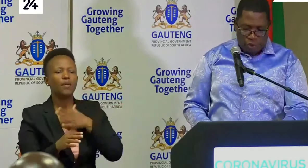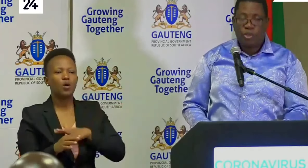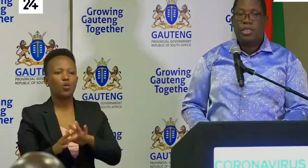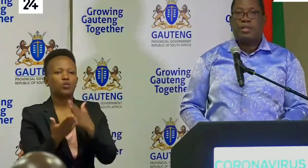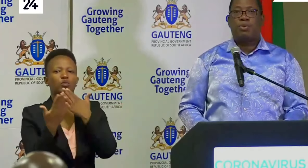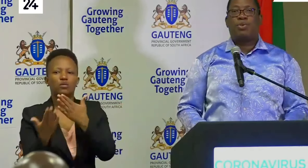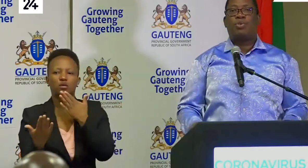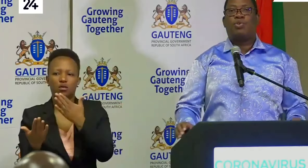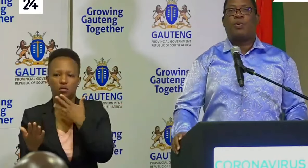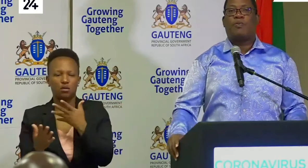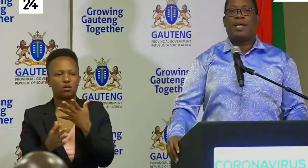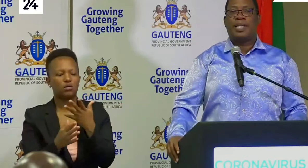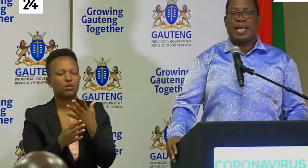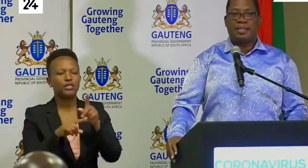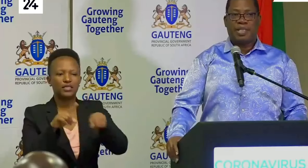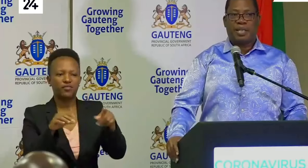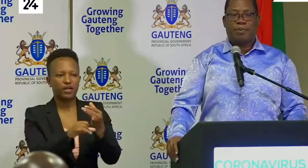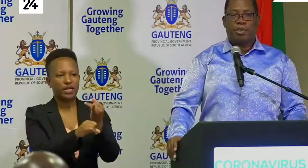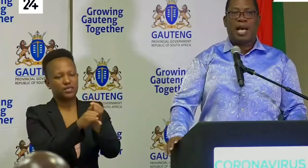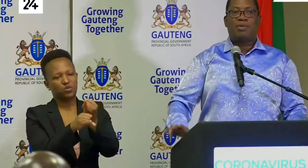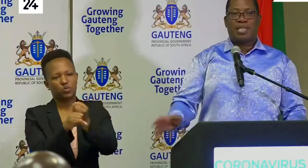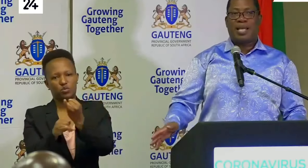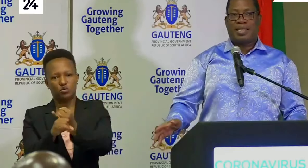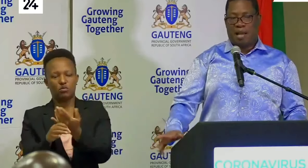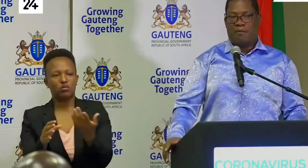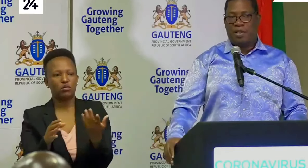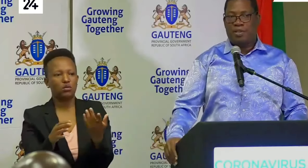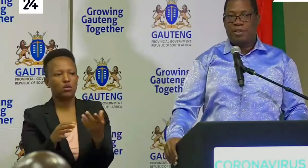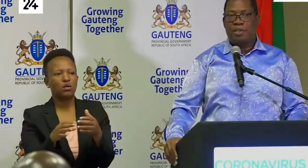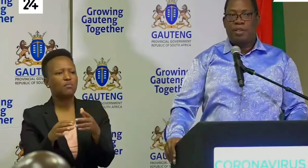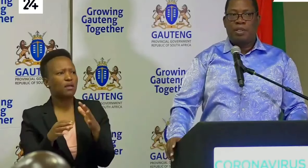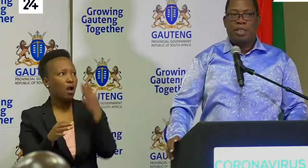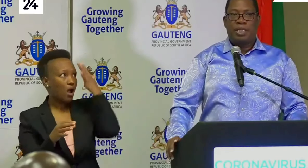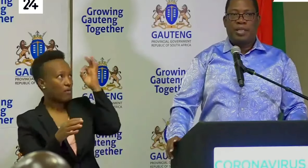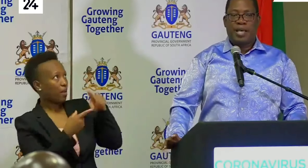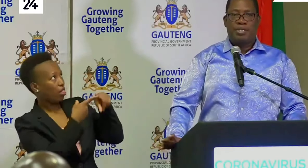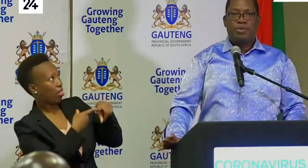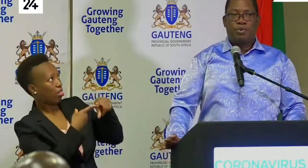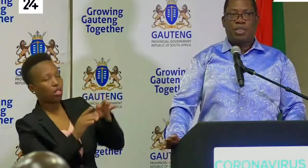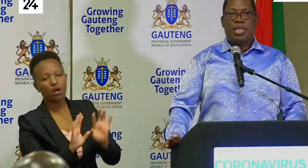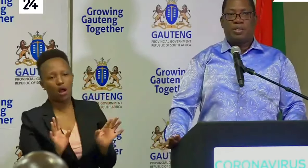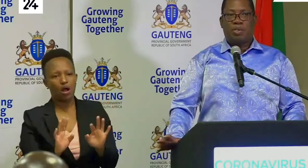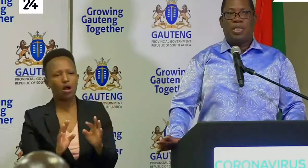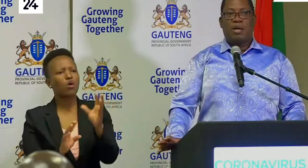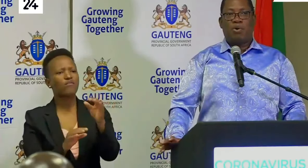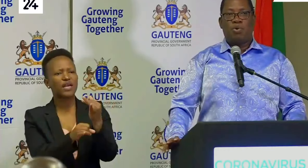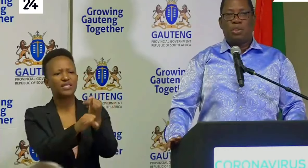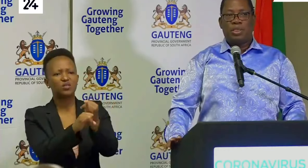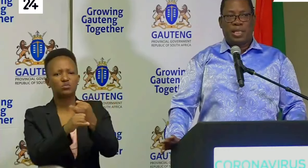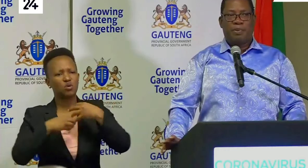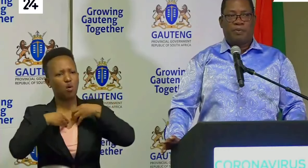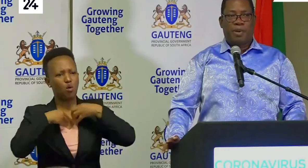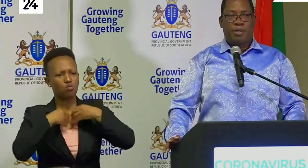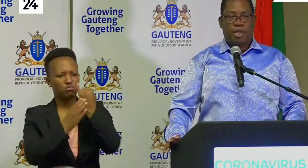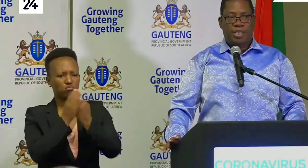institutions that continue to provide academic support outside government the institutions that on their own